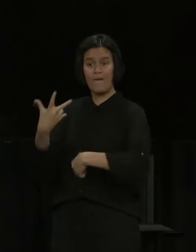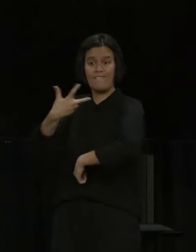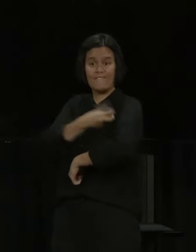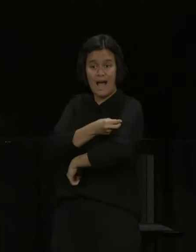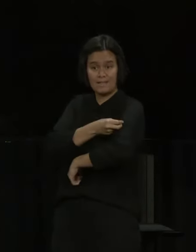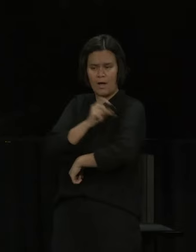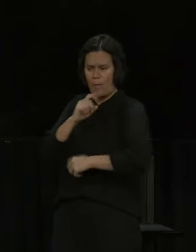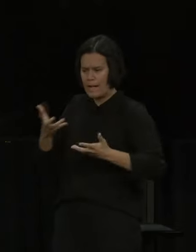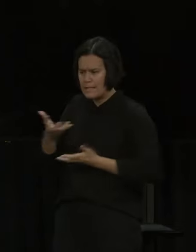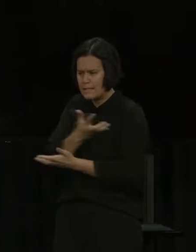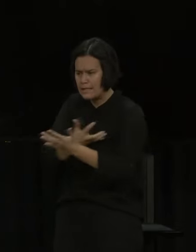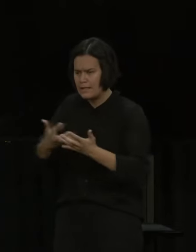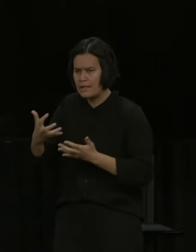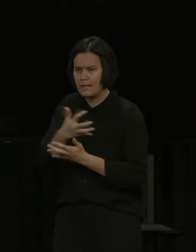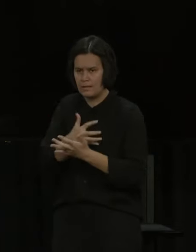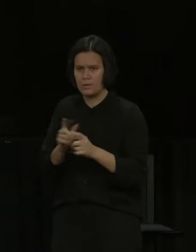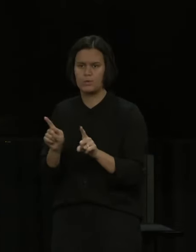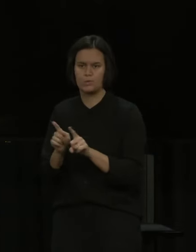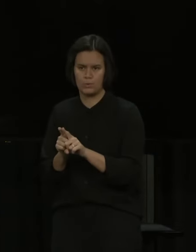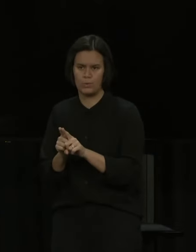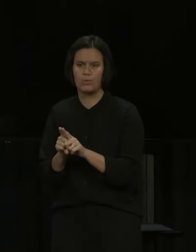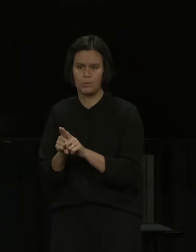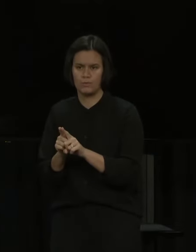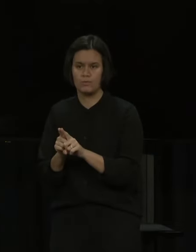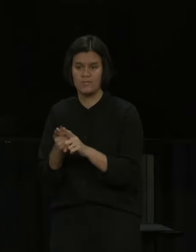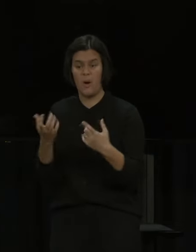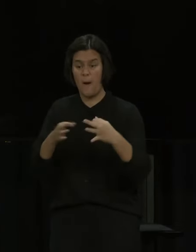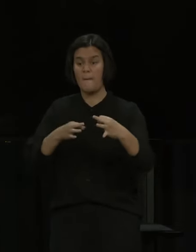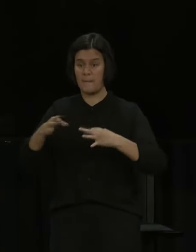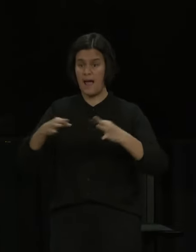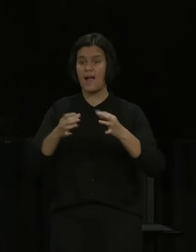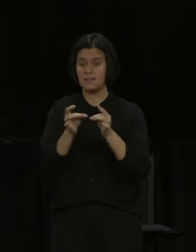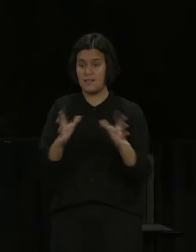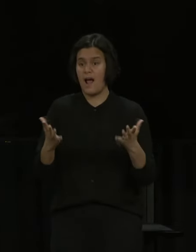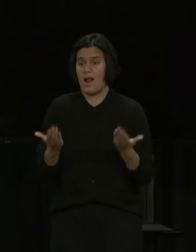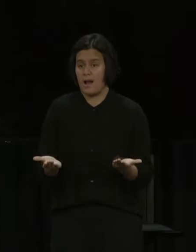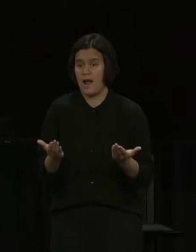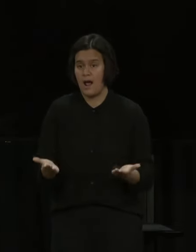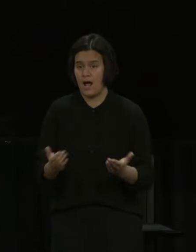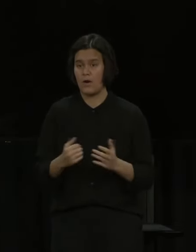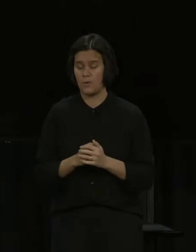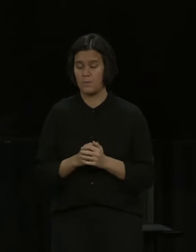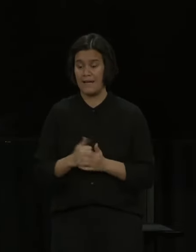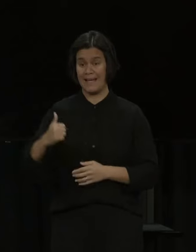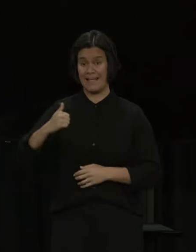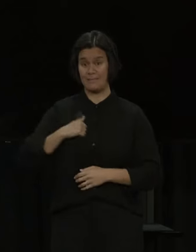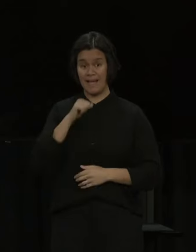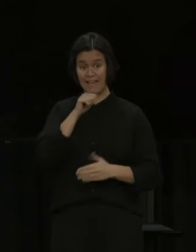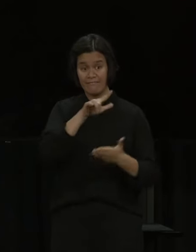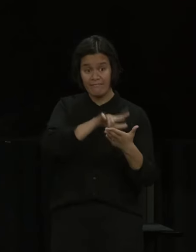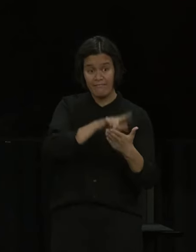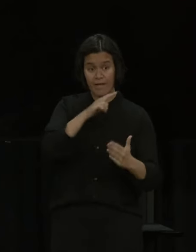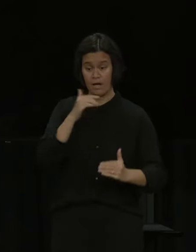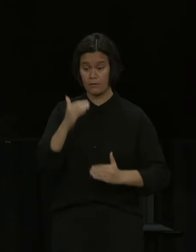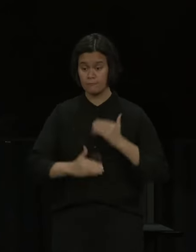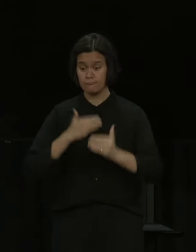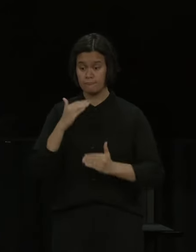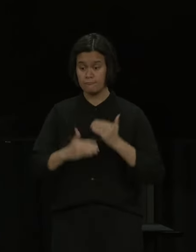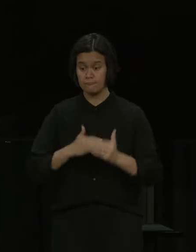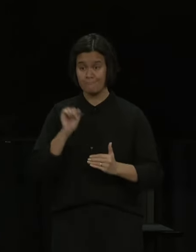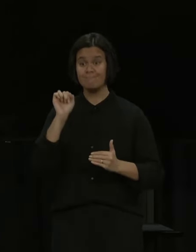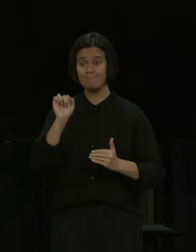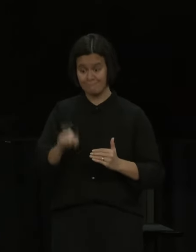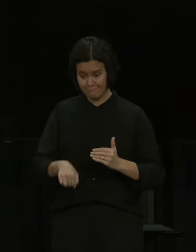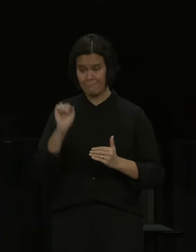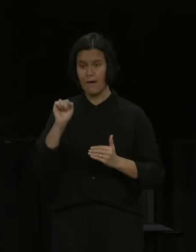planning is well underway for that to start. We're expecting to start rolling out the vaccine before the end